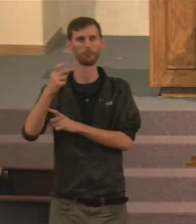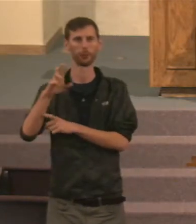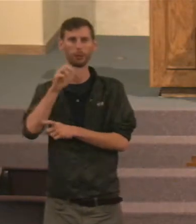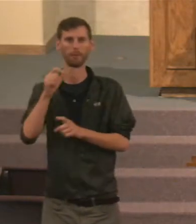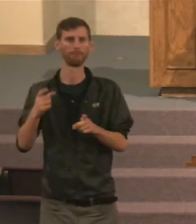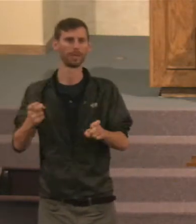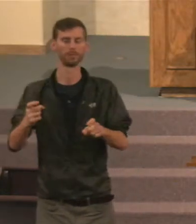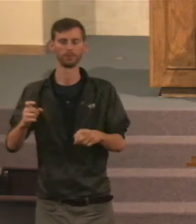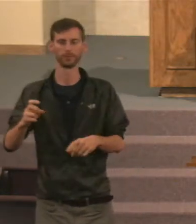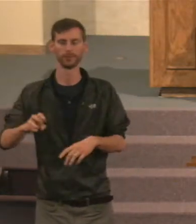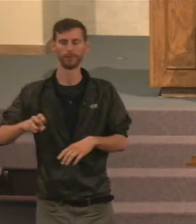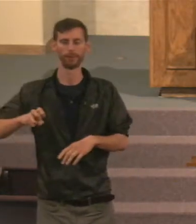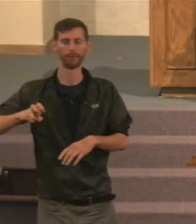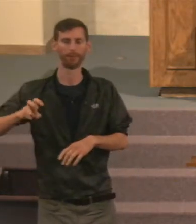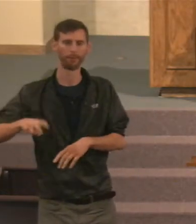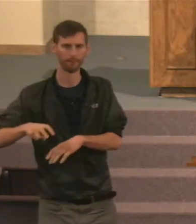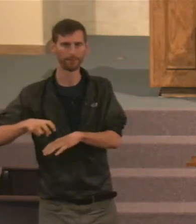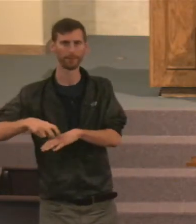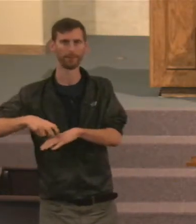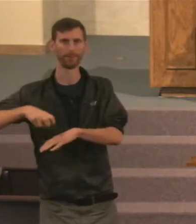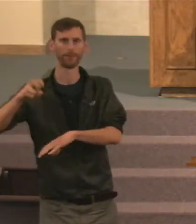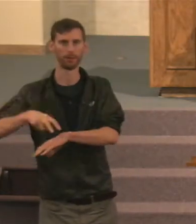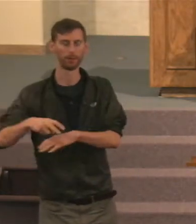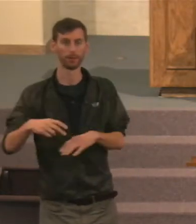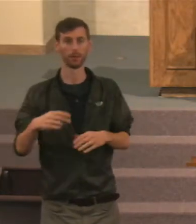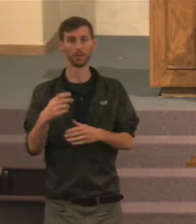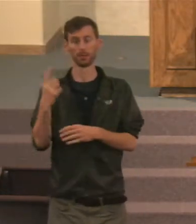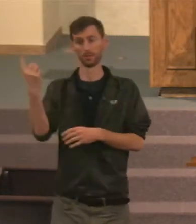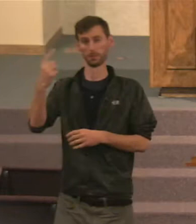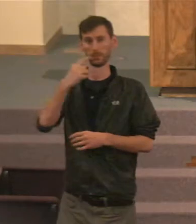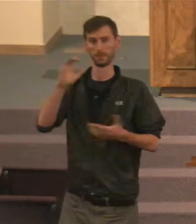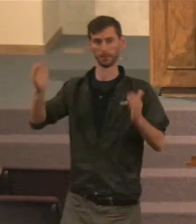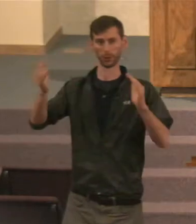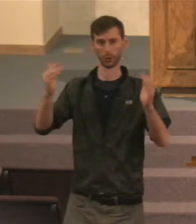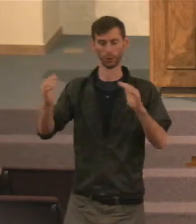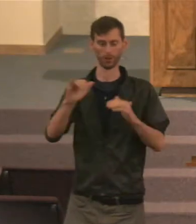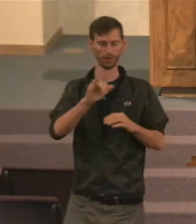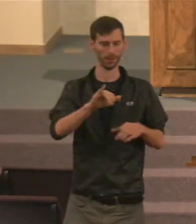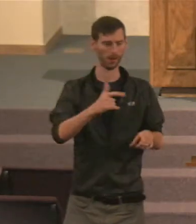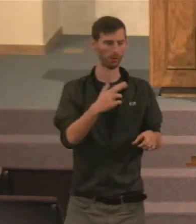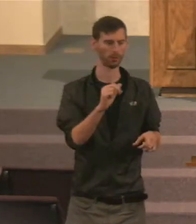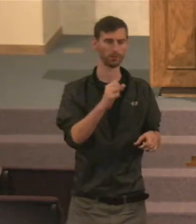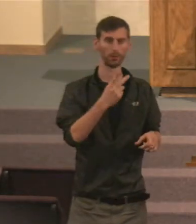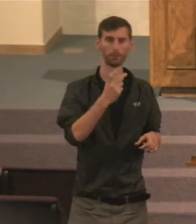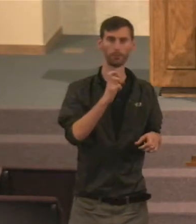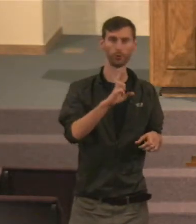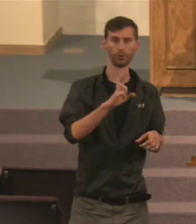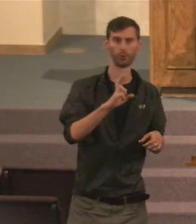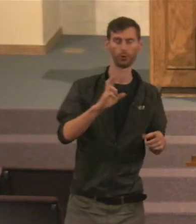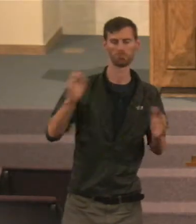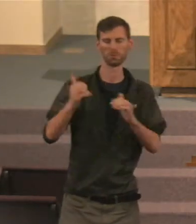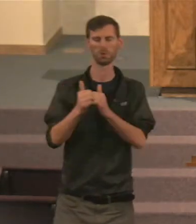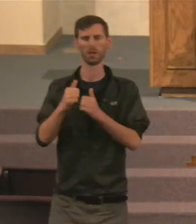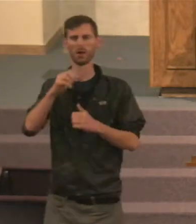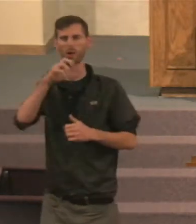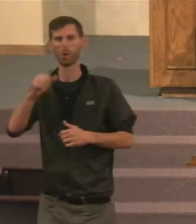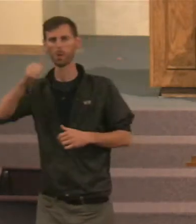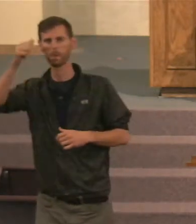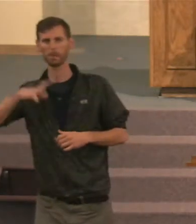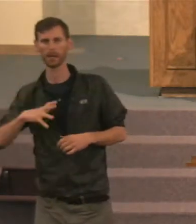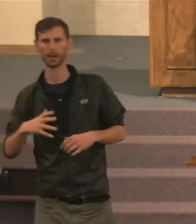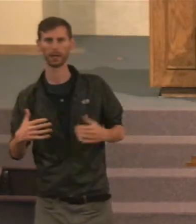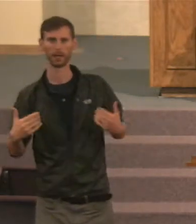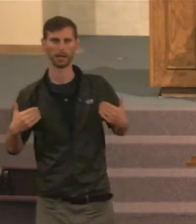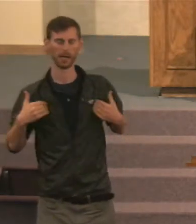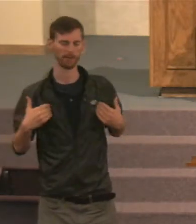that even there's a semblance sometimes between that grasshopper and the aged man. They've got thin legs, and they're